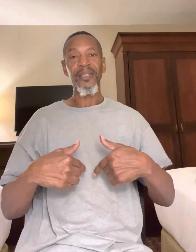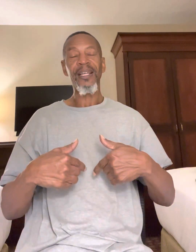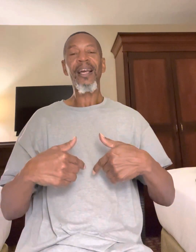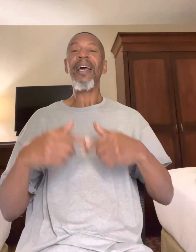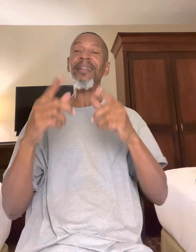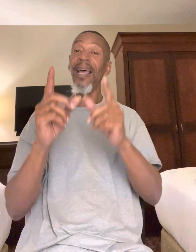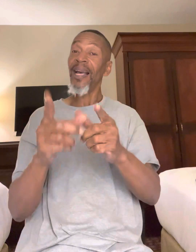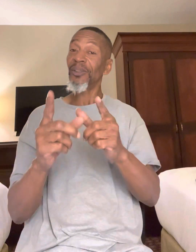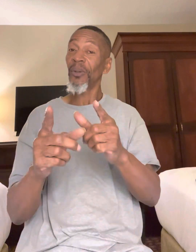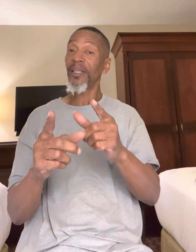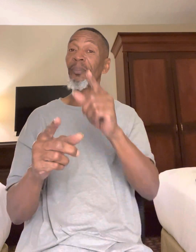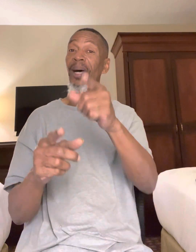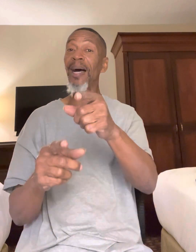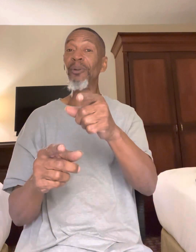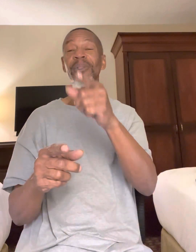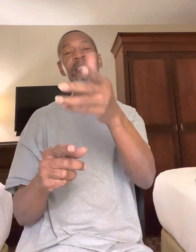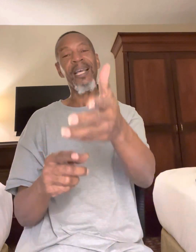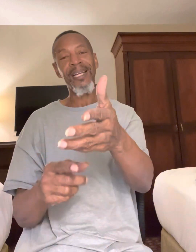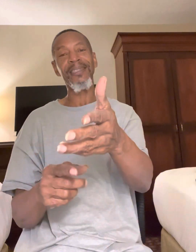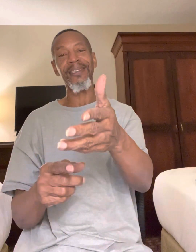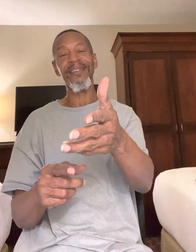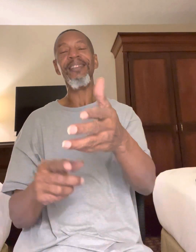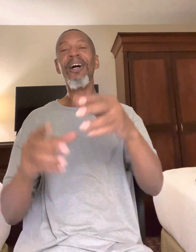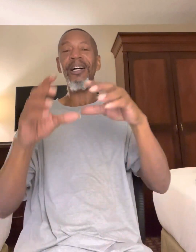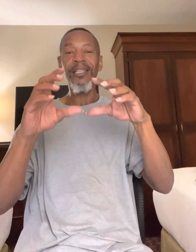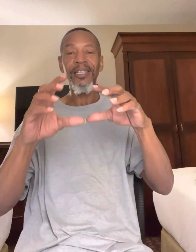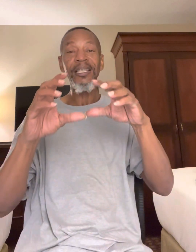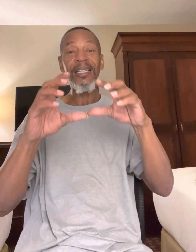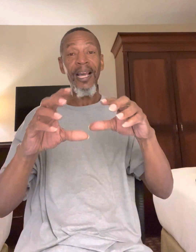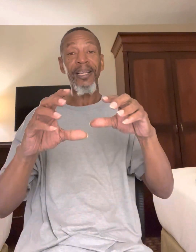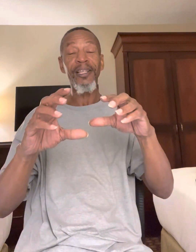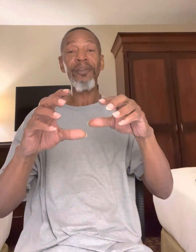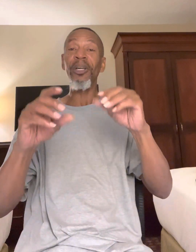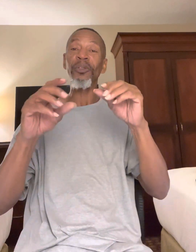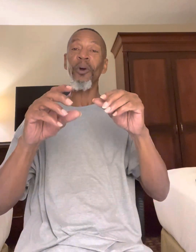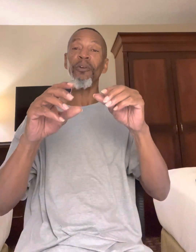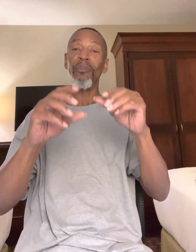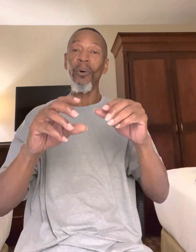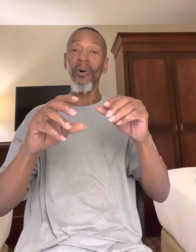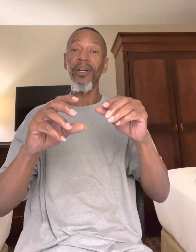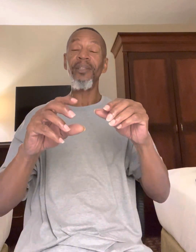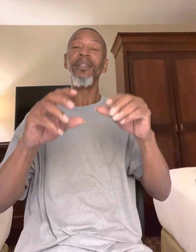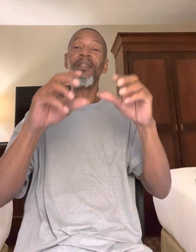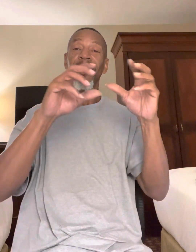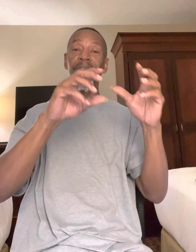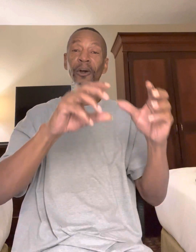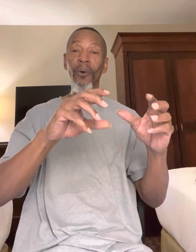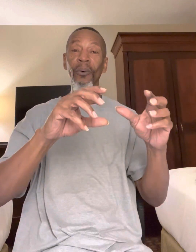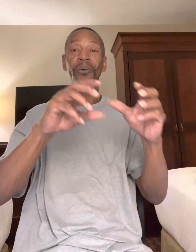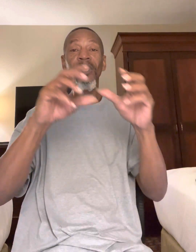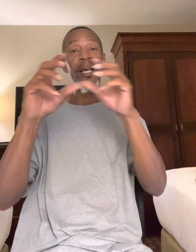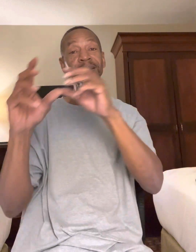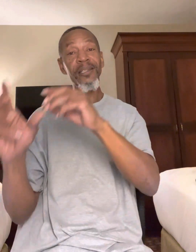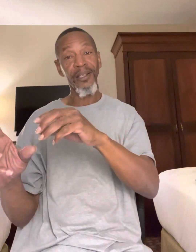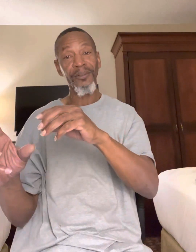and that's what the Bible was telling you. A good name is worth more than gold and silver.